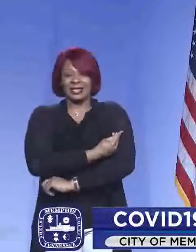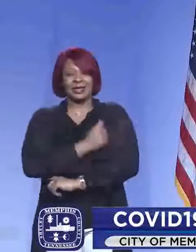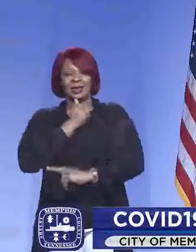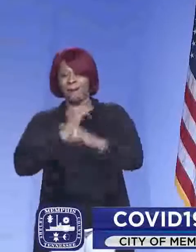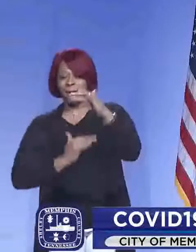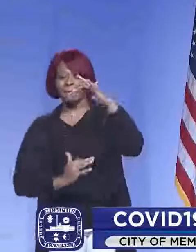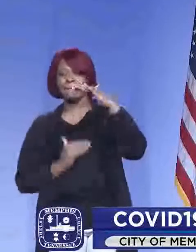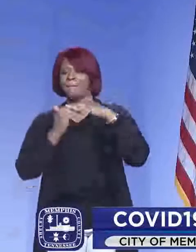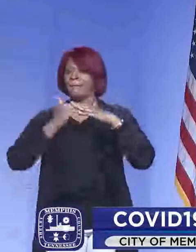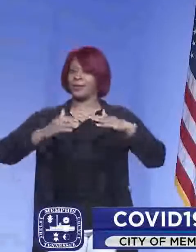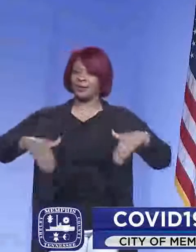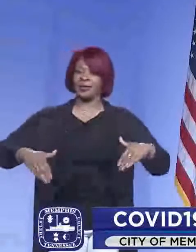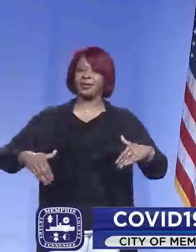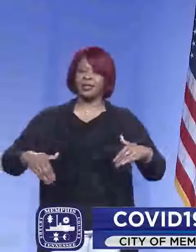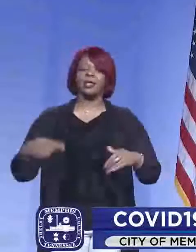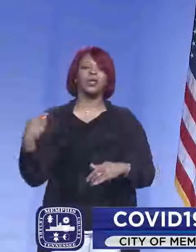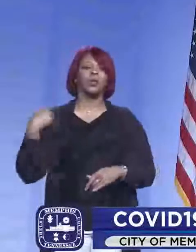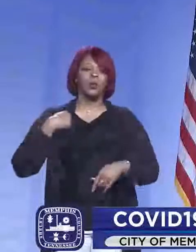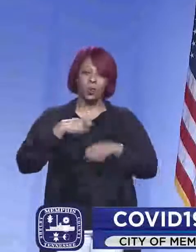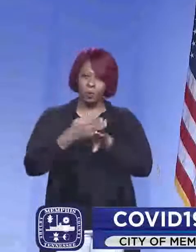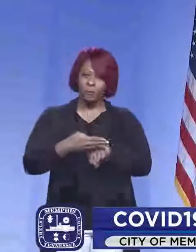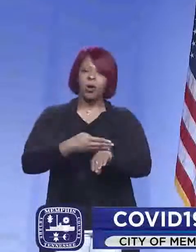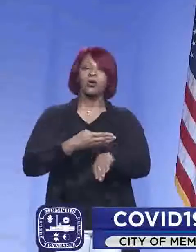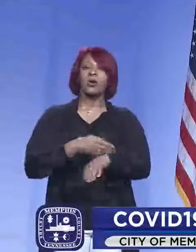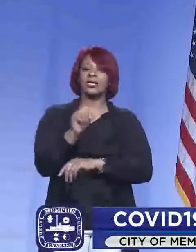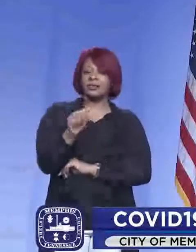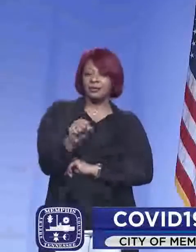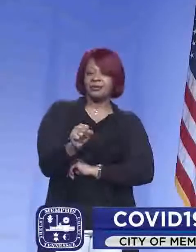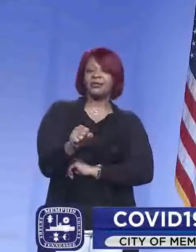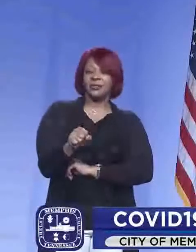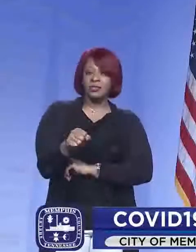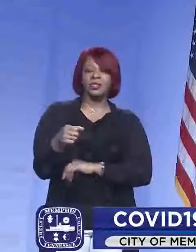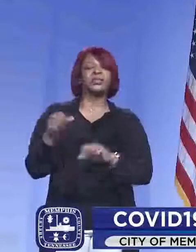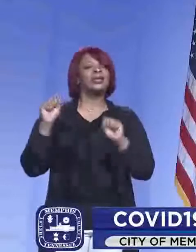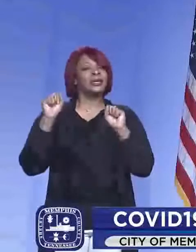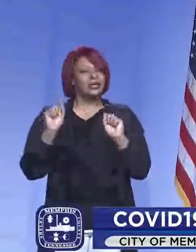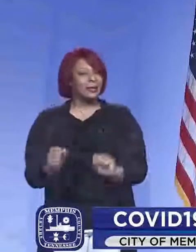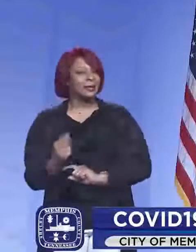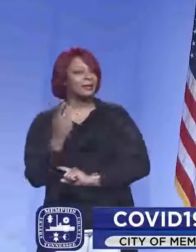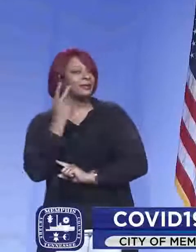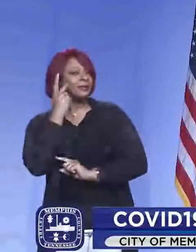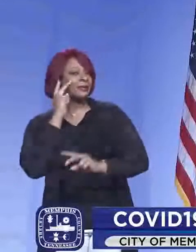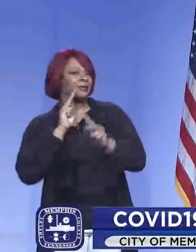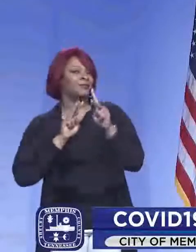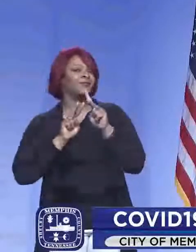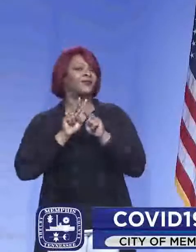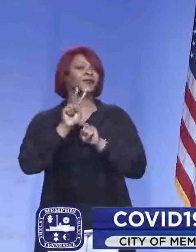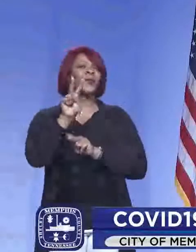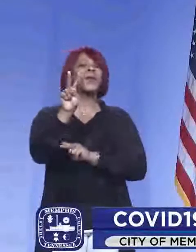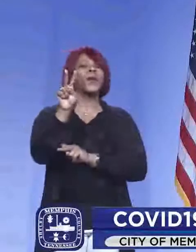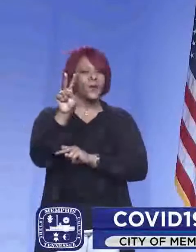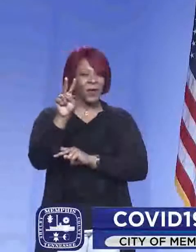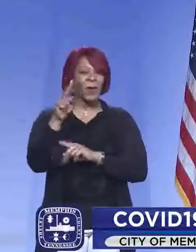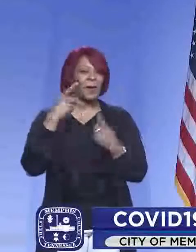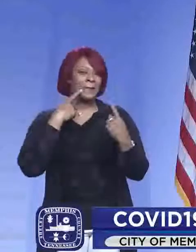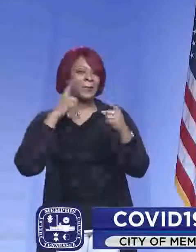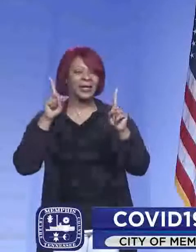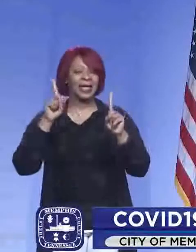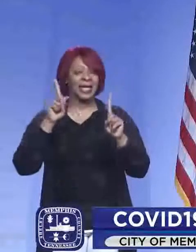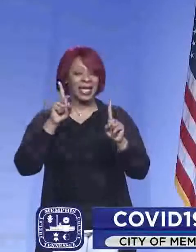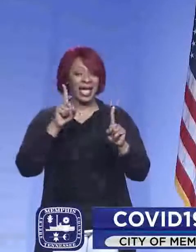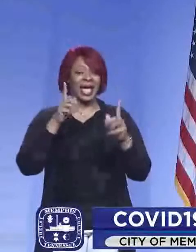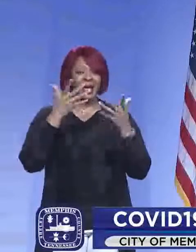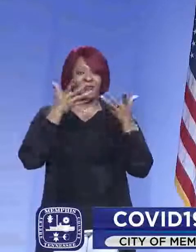So far we're making progress. We can see the forest thinning out, but we're not out of the